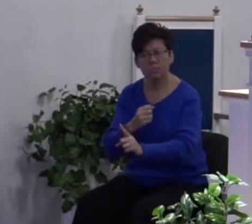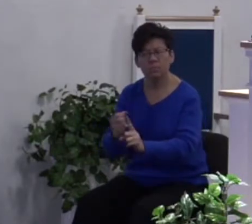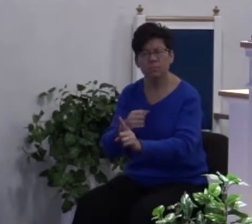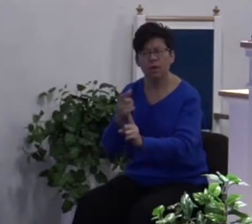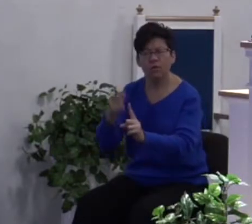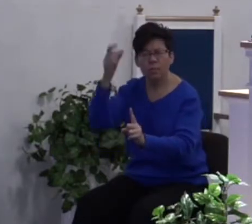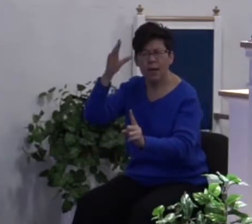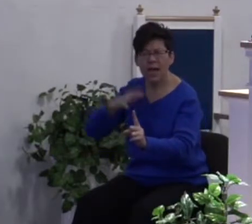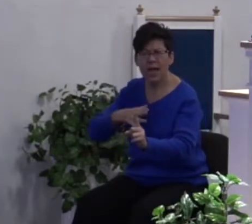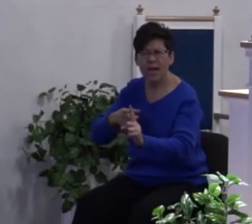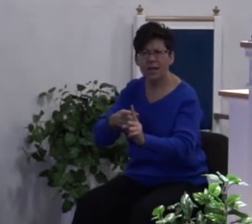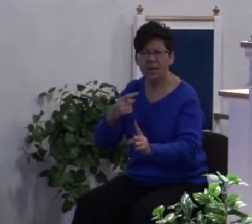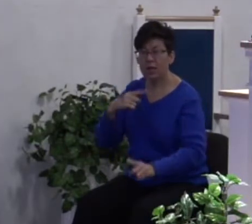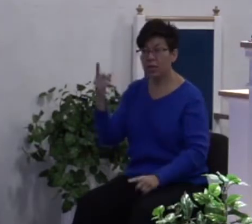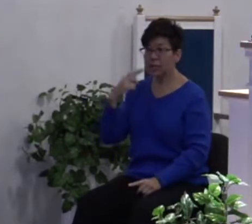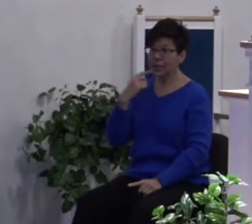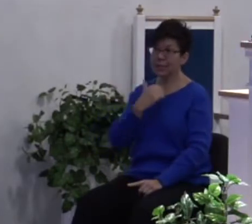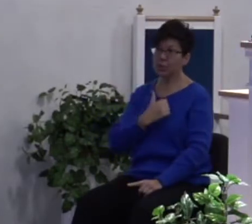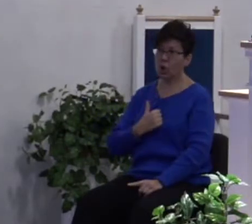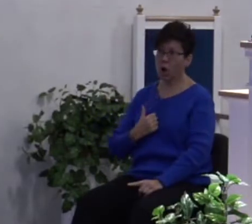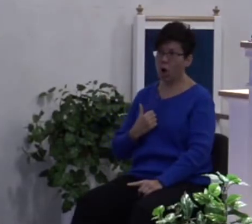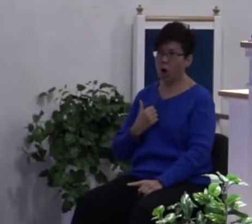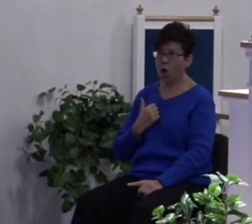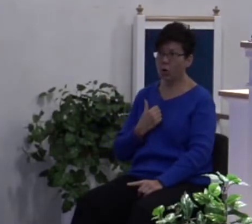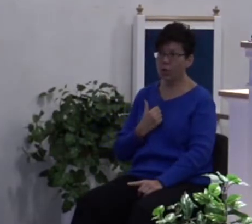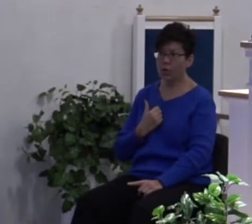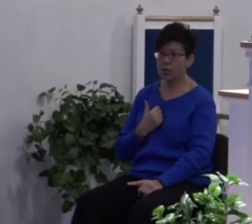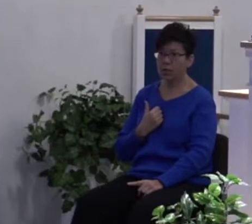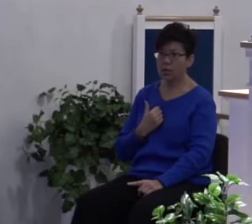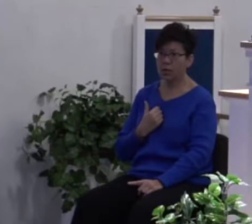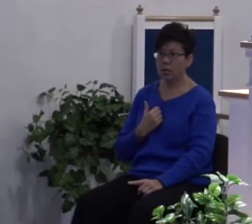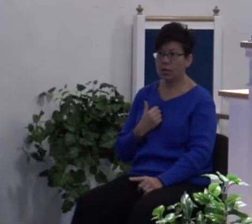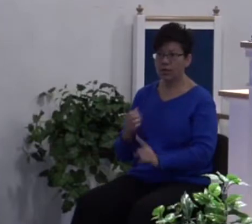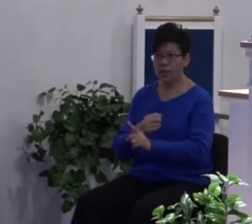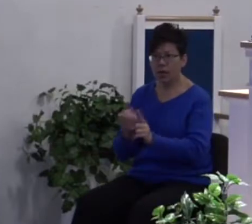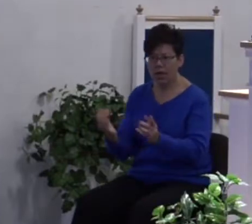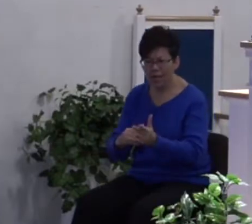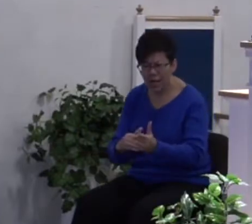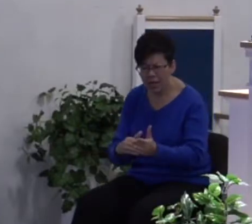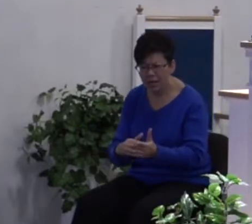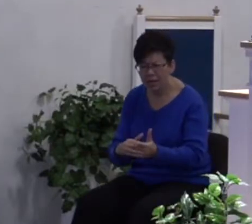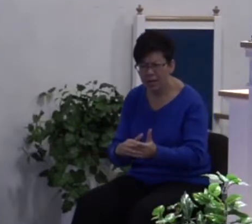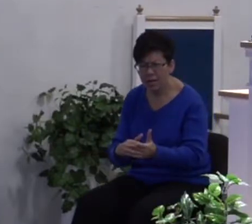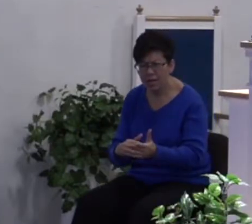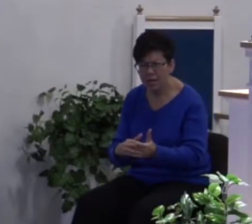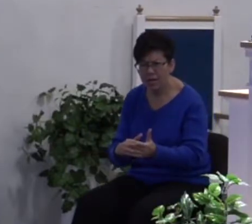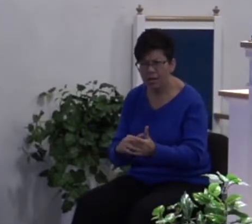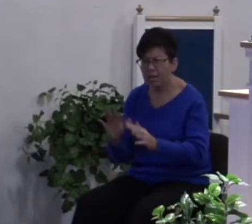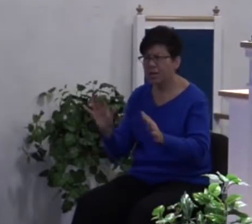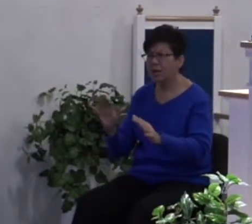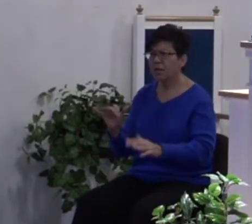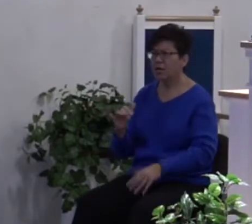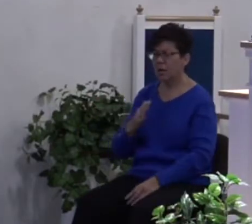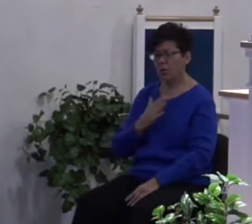He said he's sorry. And take another one. It was my fault. I provoked him.